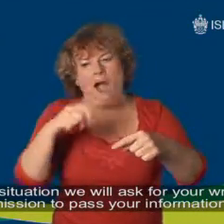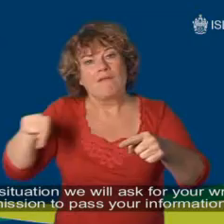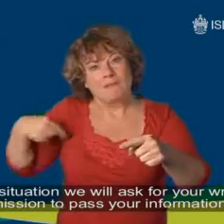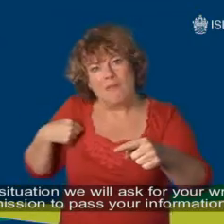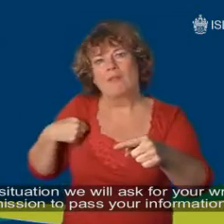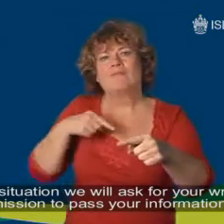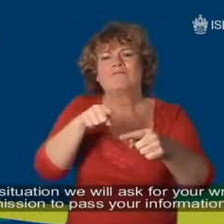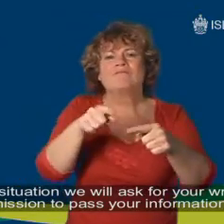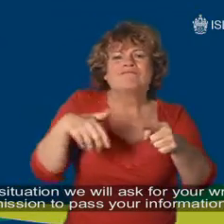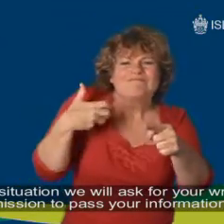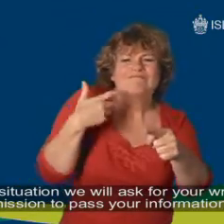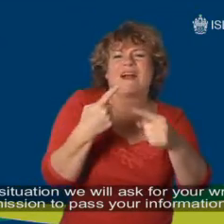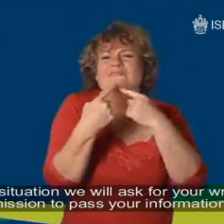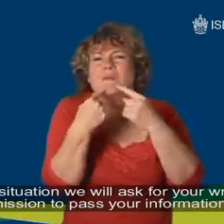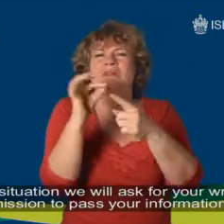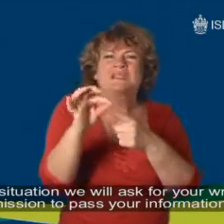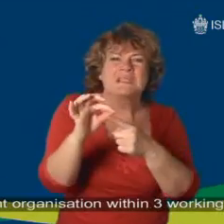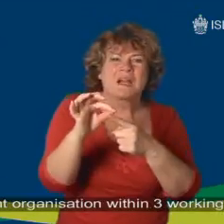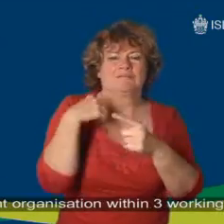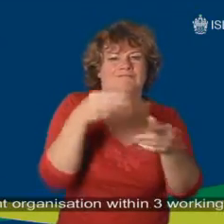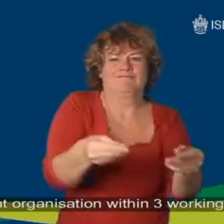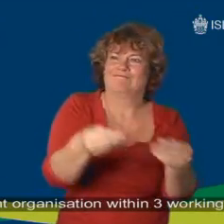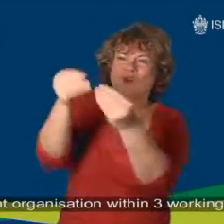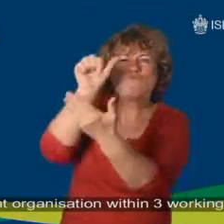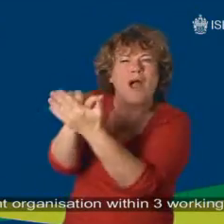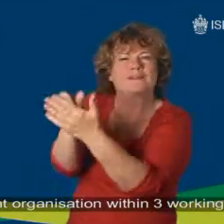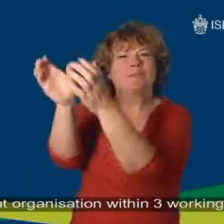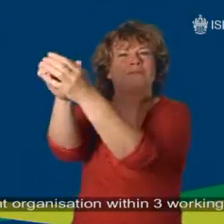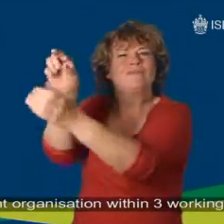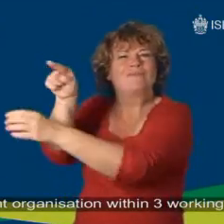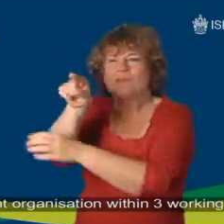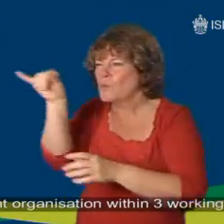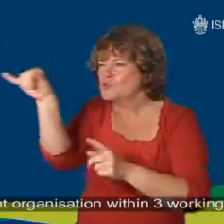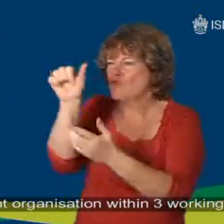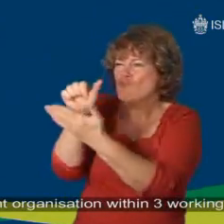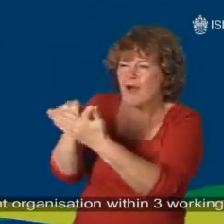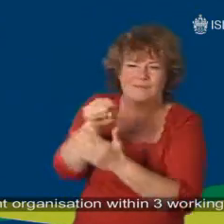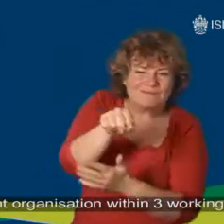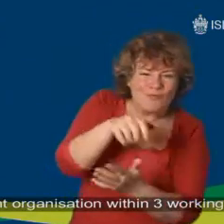to pass your information to the right organisation within three working days.